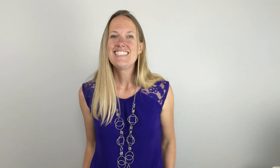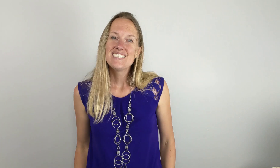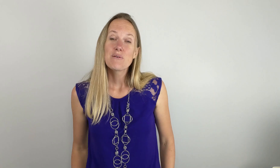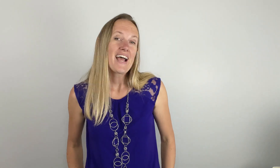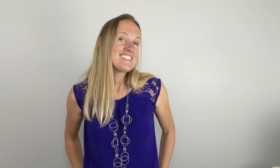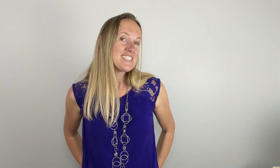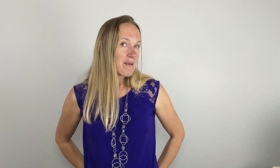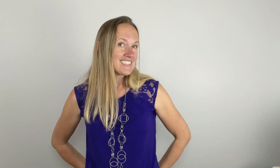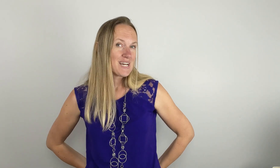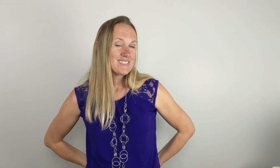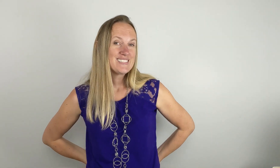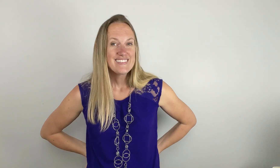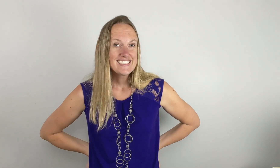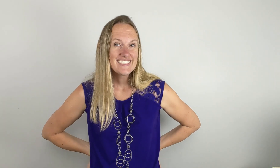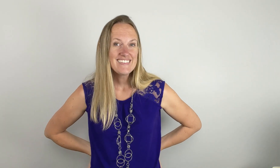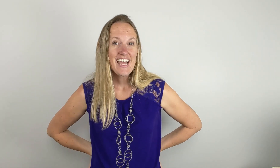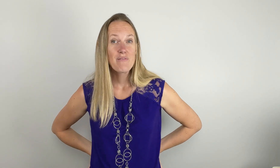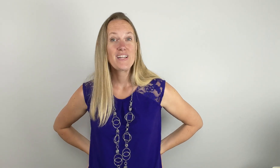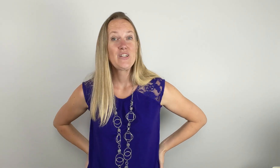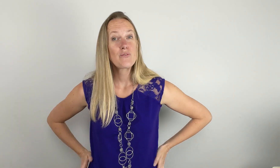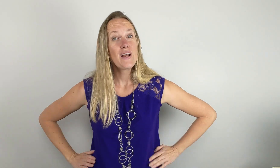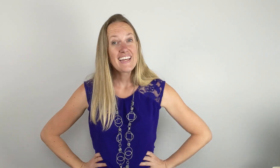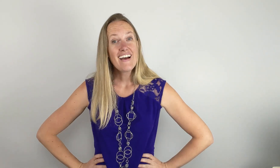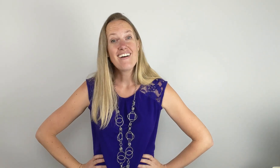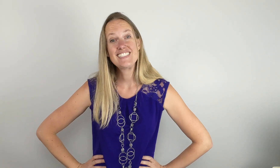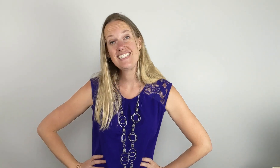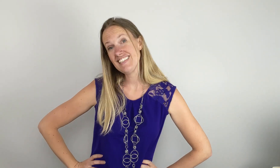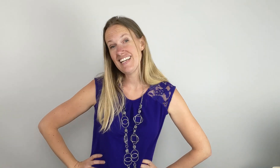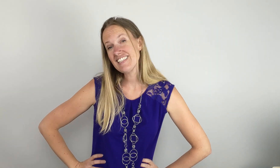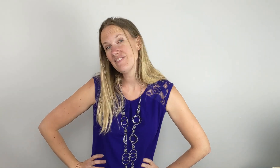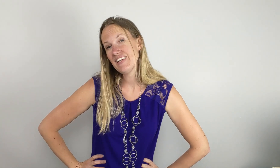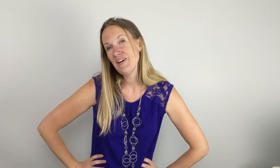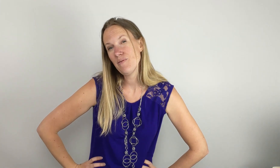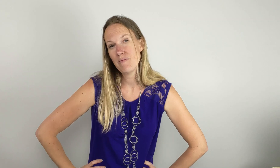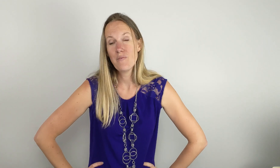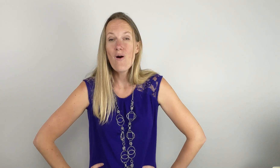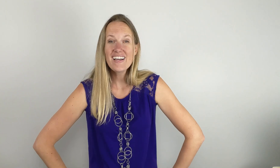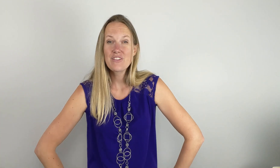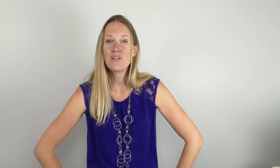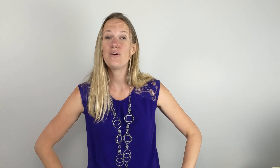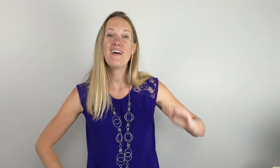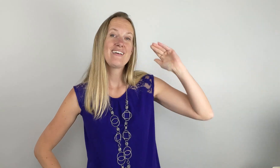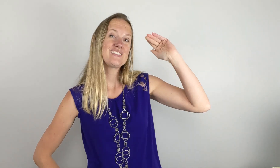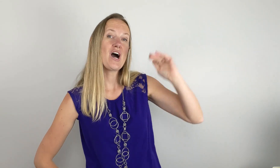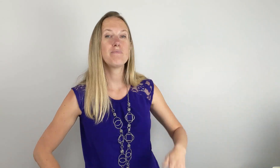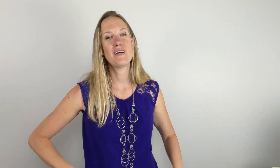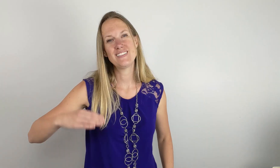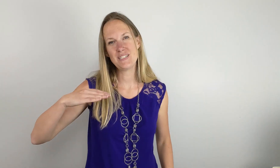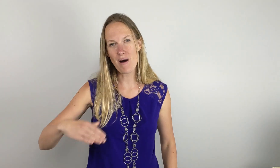So practice as many times as you need to. And when you're ready, I'll see you in the next video when we walk it through top to